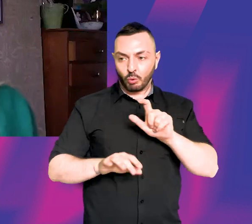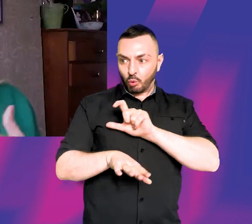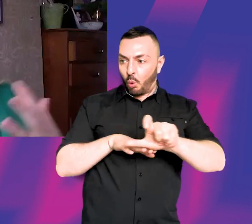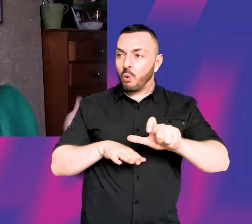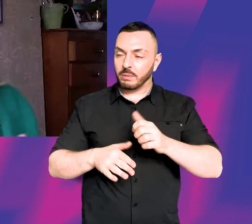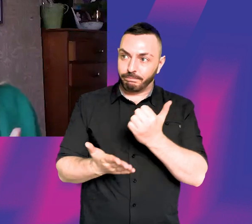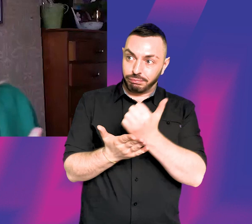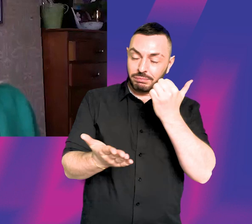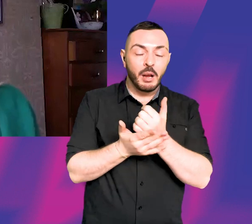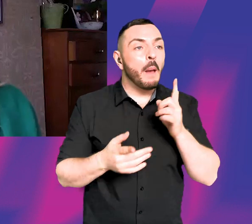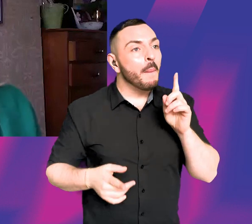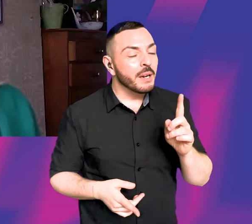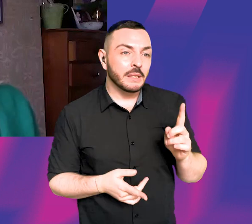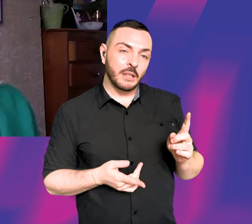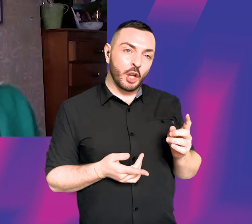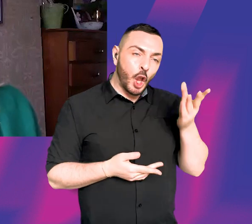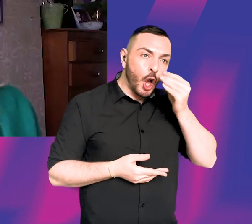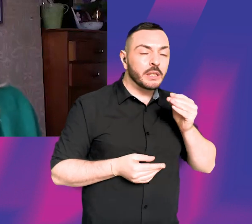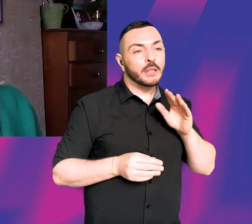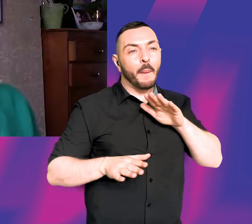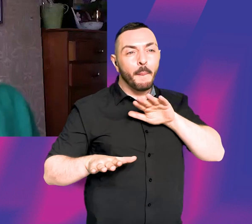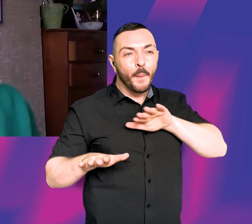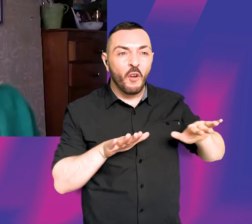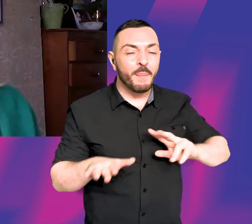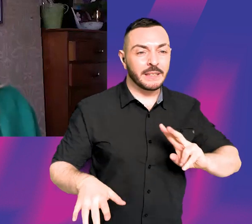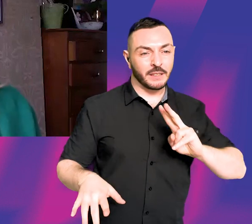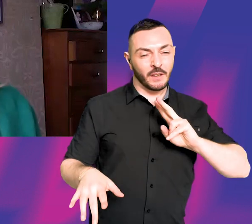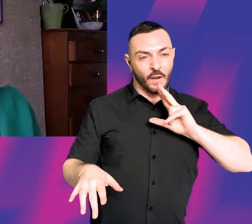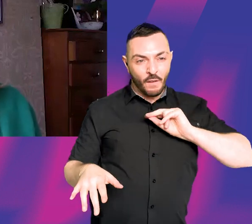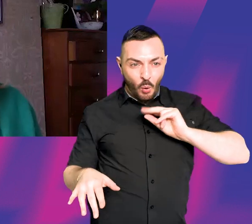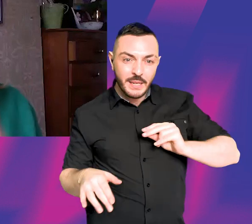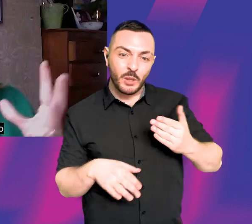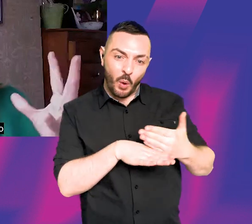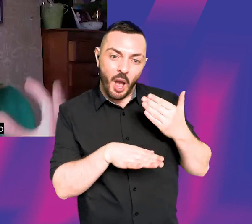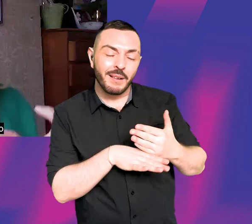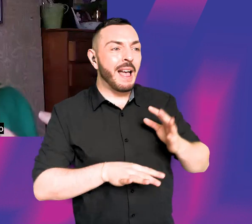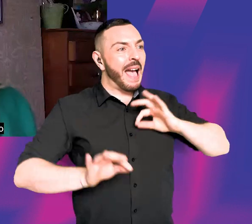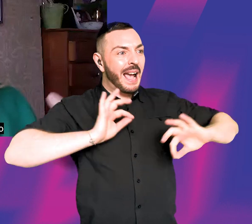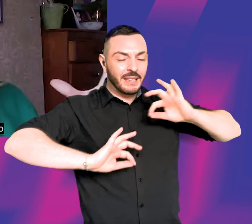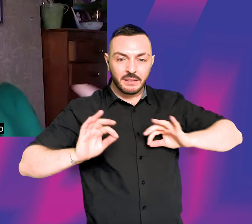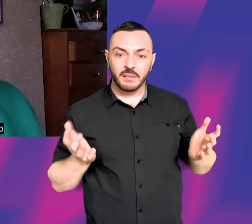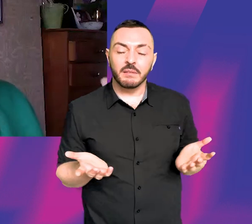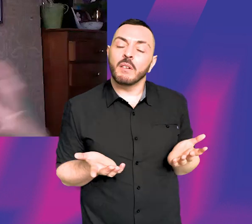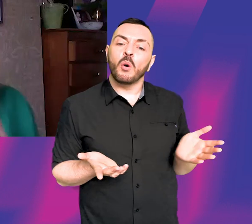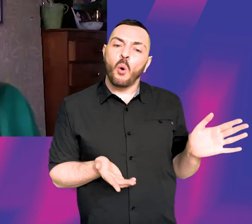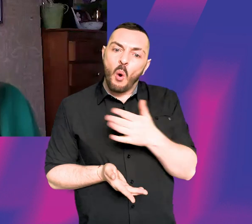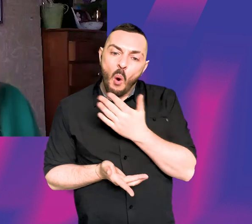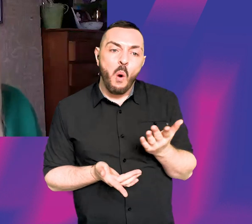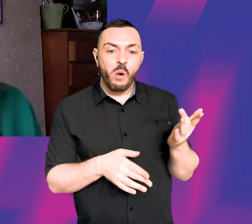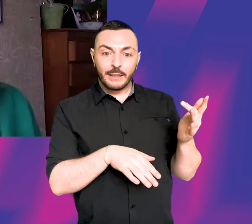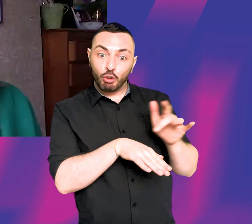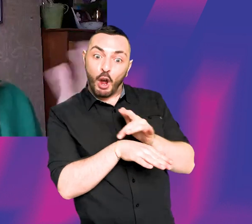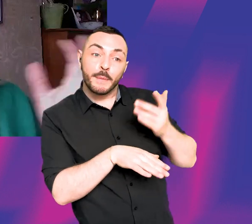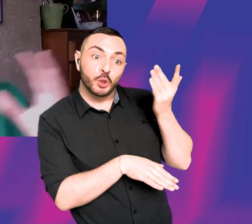we did everything. We did movement work. We did voice work. We worked on texts. We did accent work. We did everything that you would do in a drama